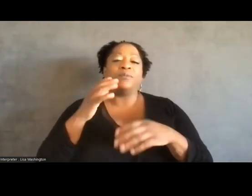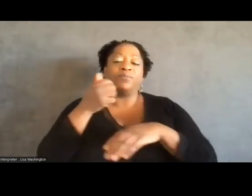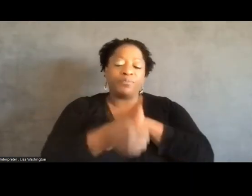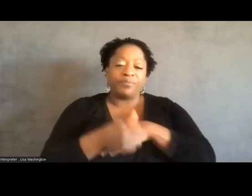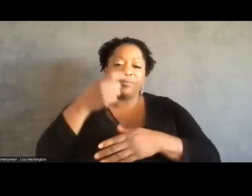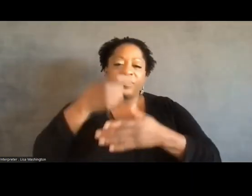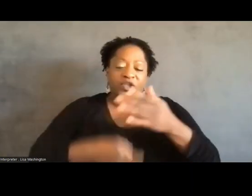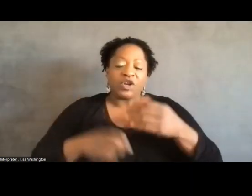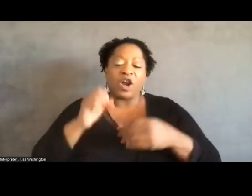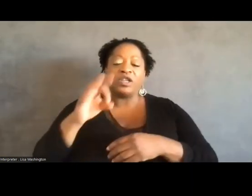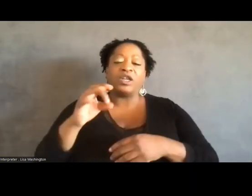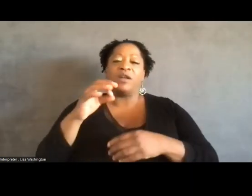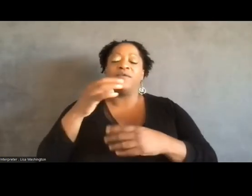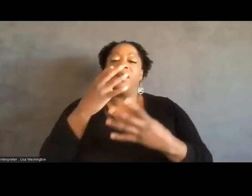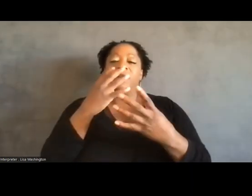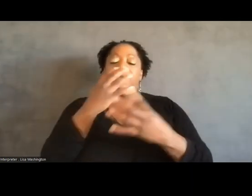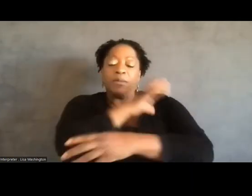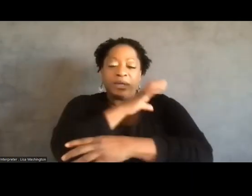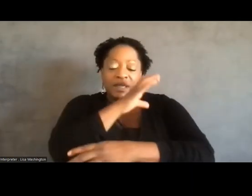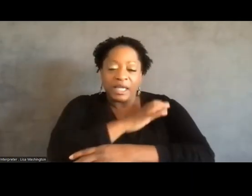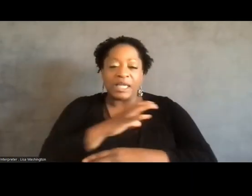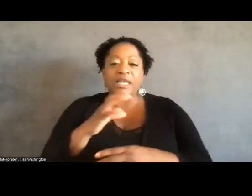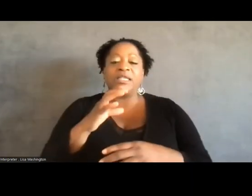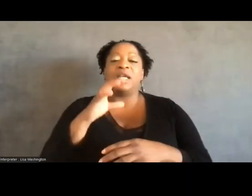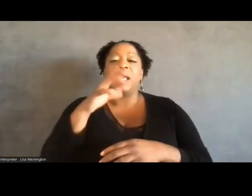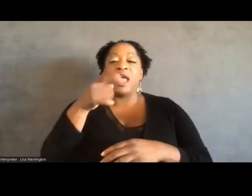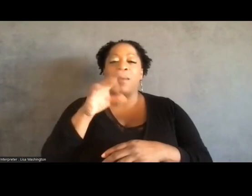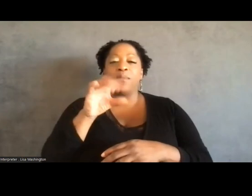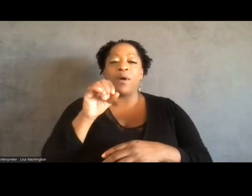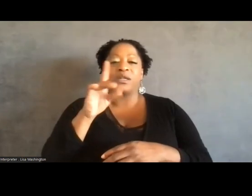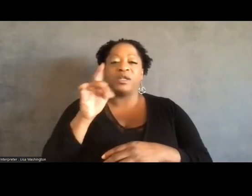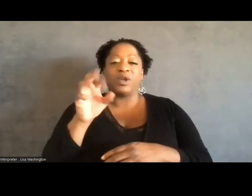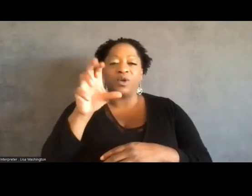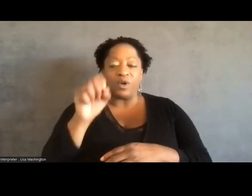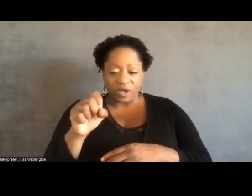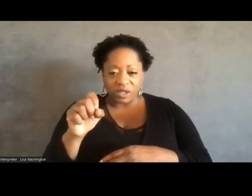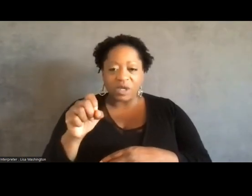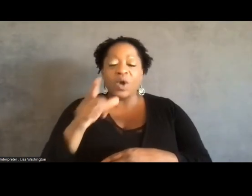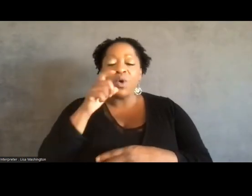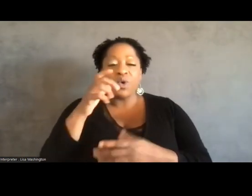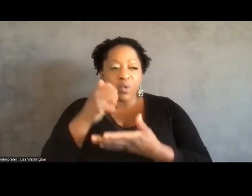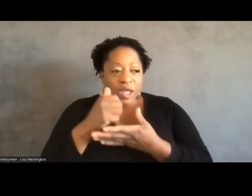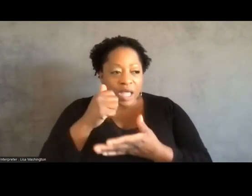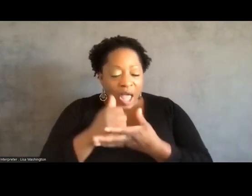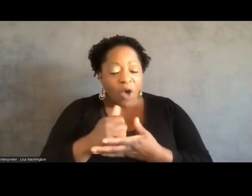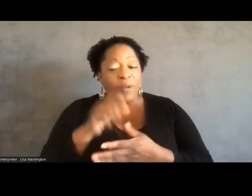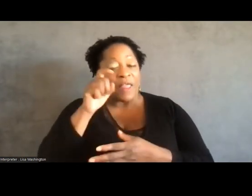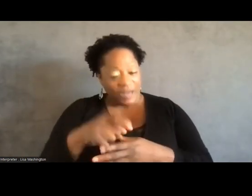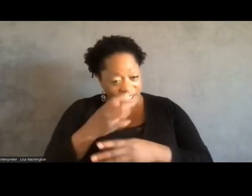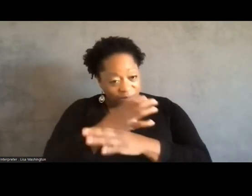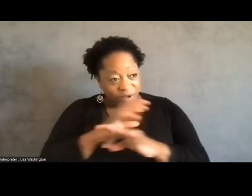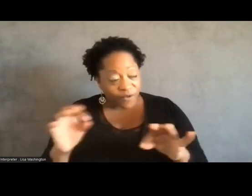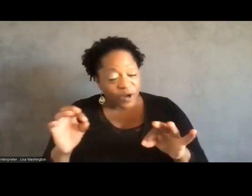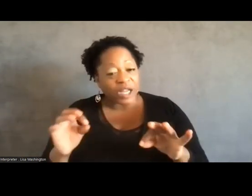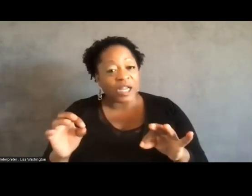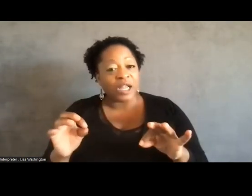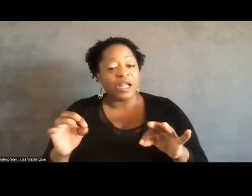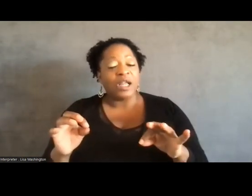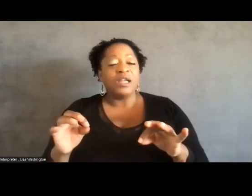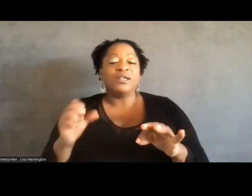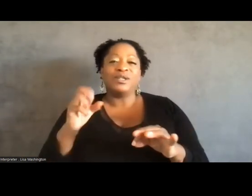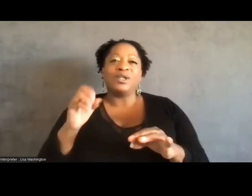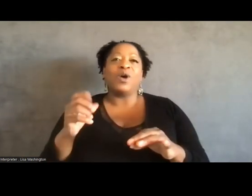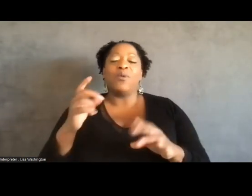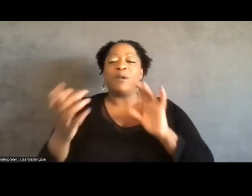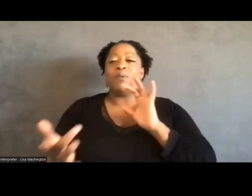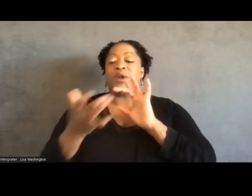someone determine who, who we help, um, and who deserves to be free. Um, but really, so people would